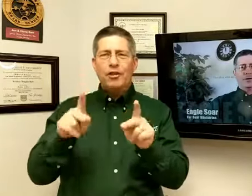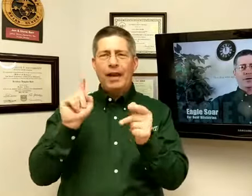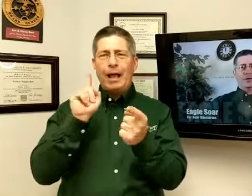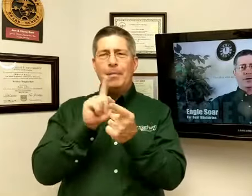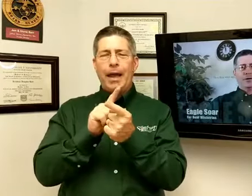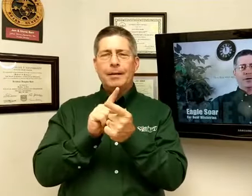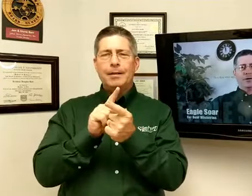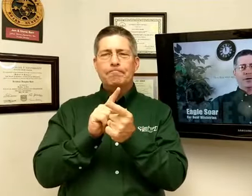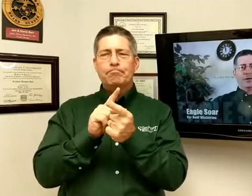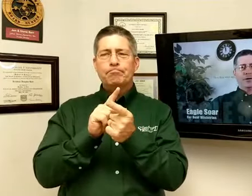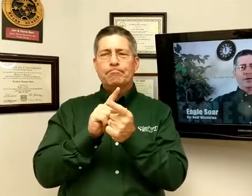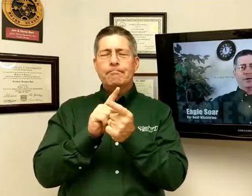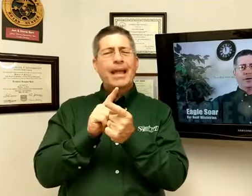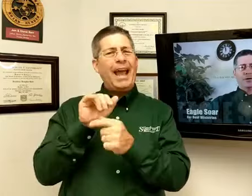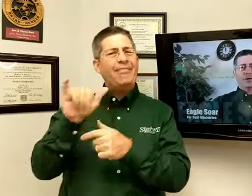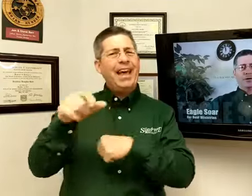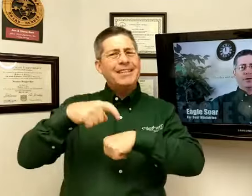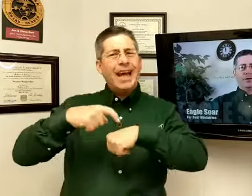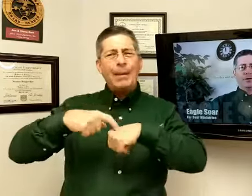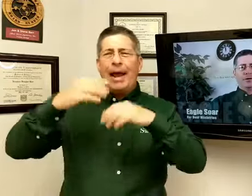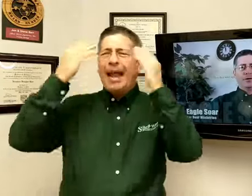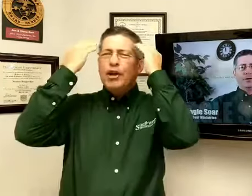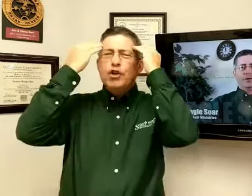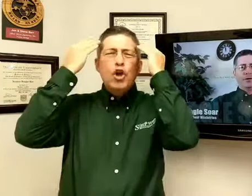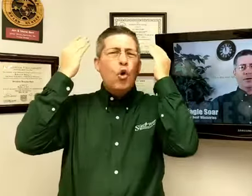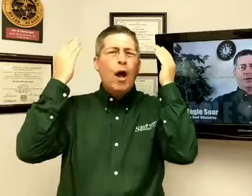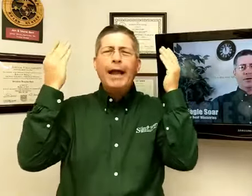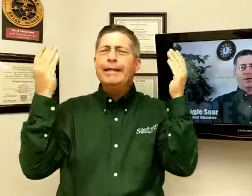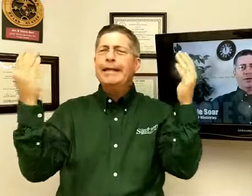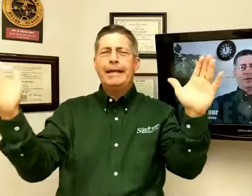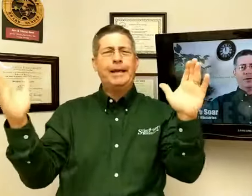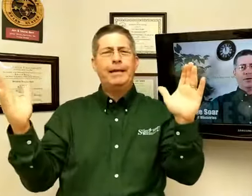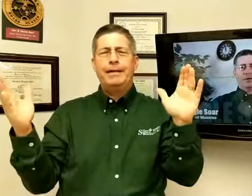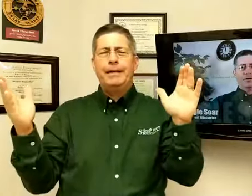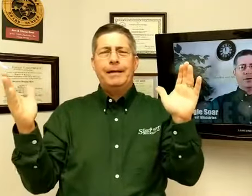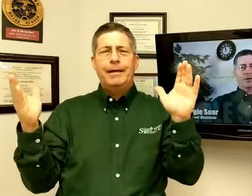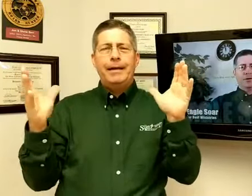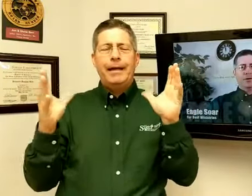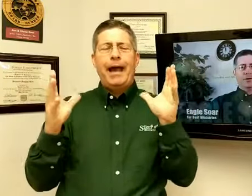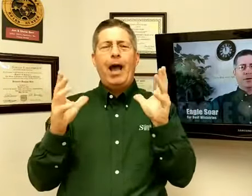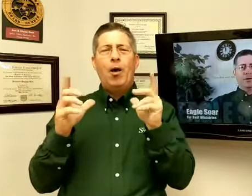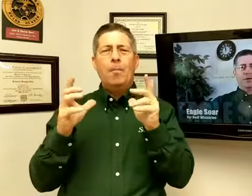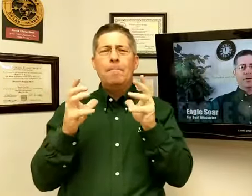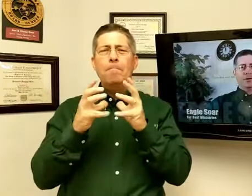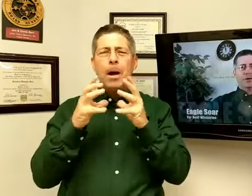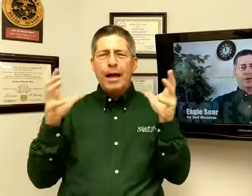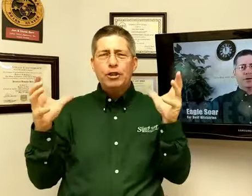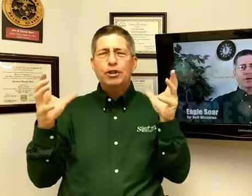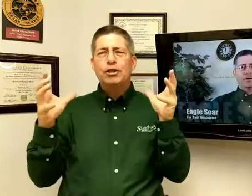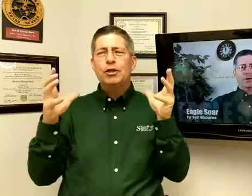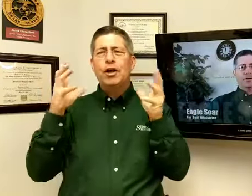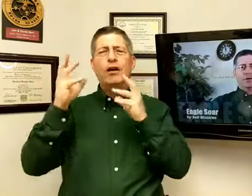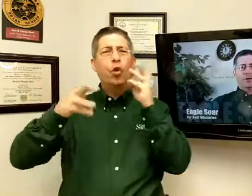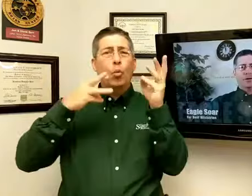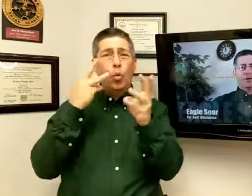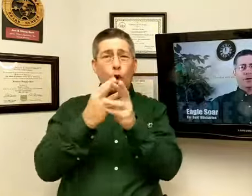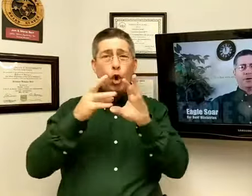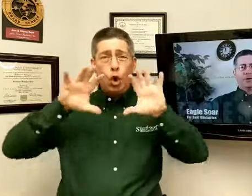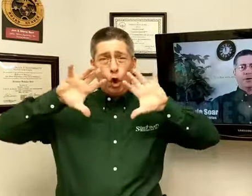that I met. At that time I had no idea how much of a world